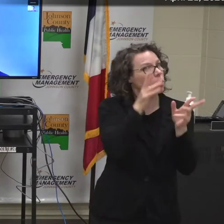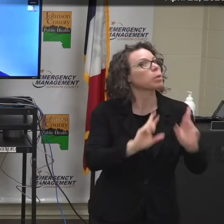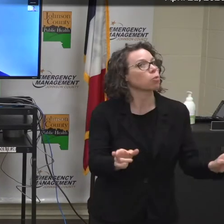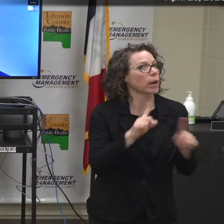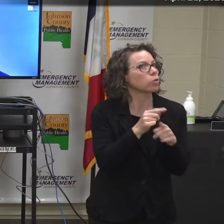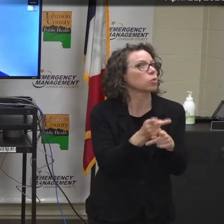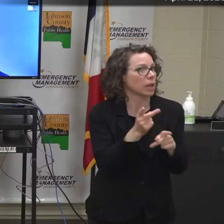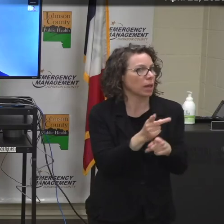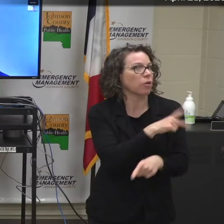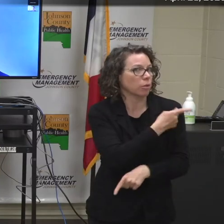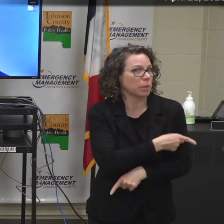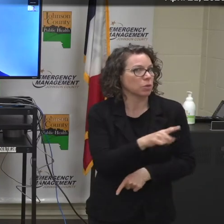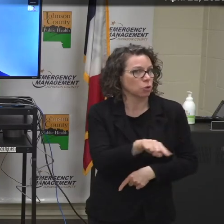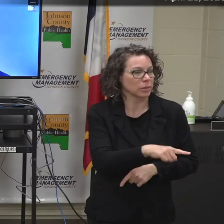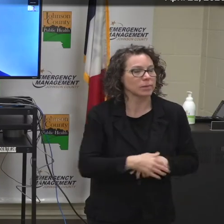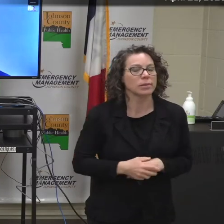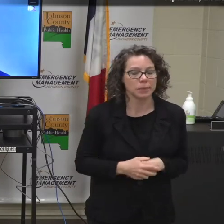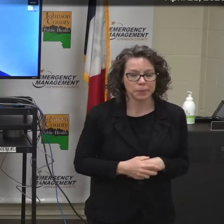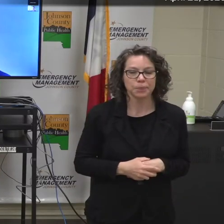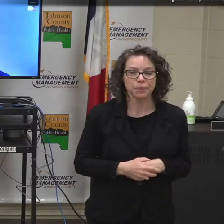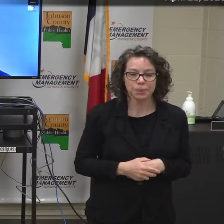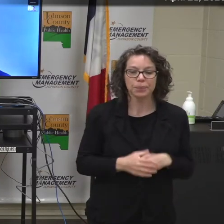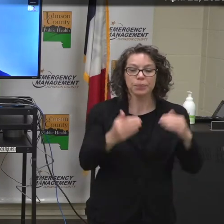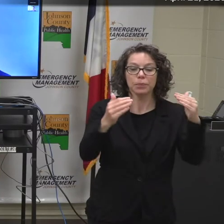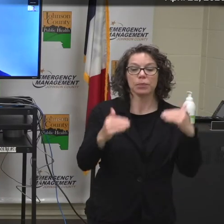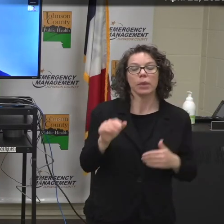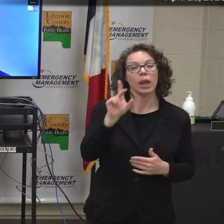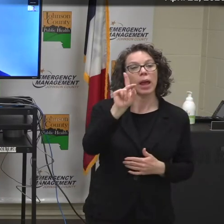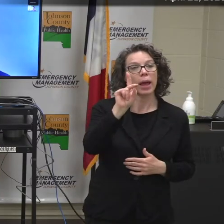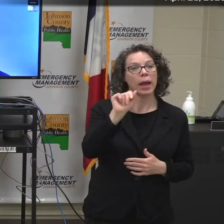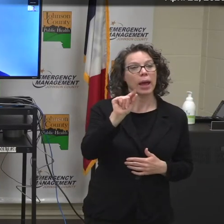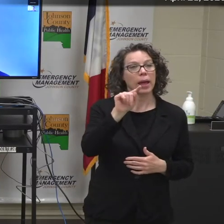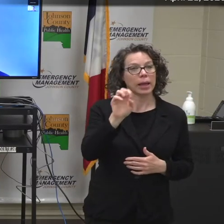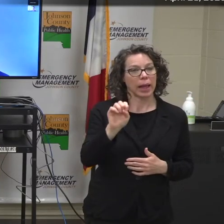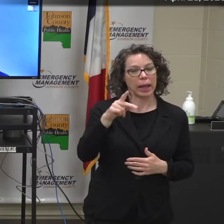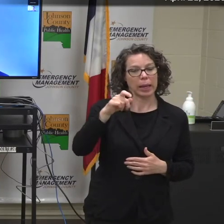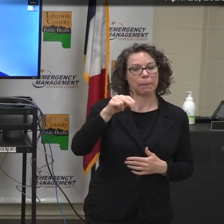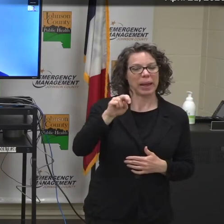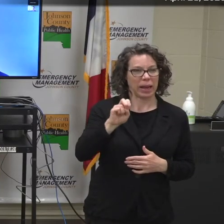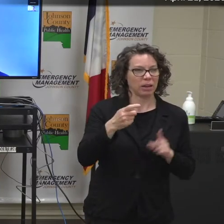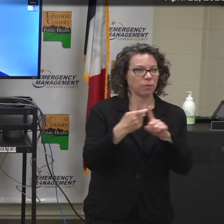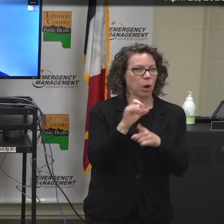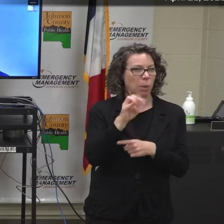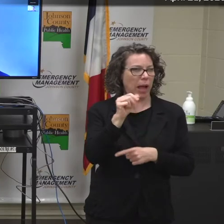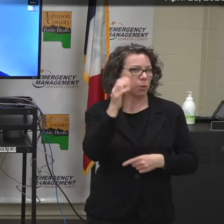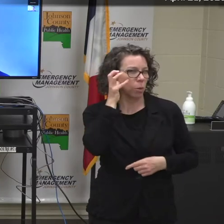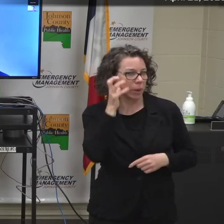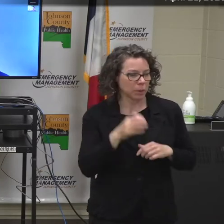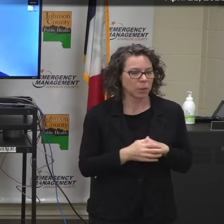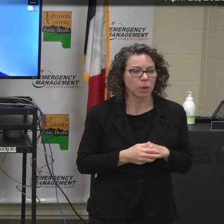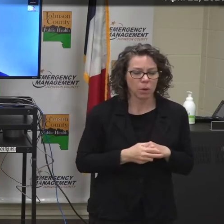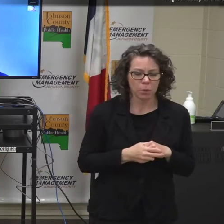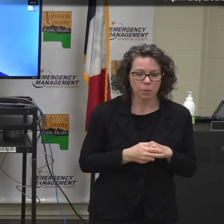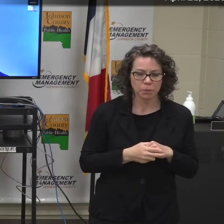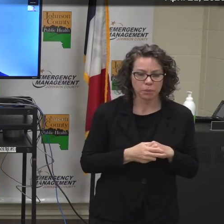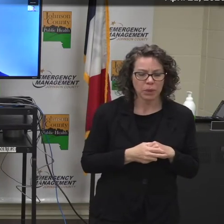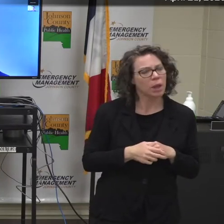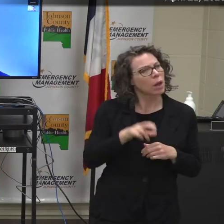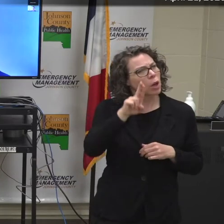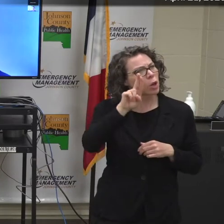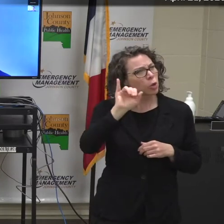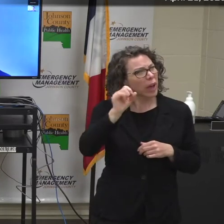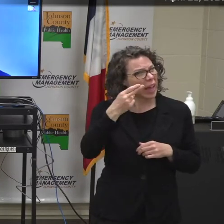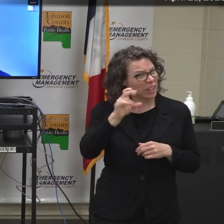Now we have a few questions from Kate Payne with Iowa Public Radio. Has UIHC had to furlough workers or